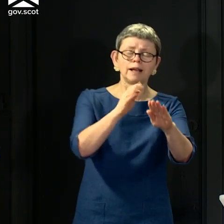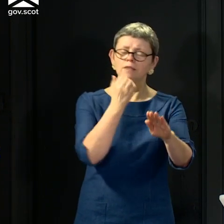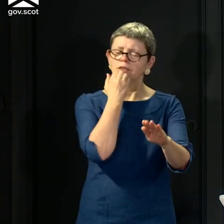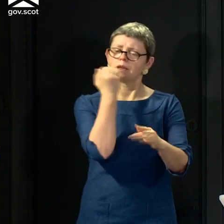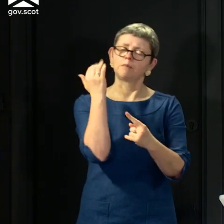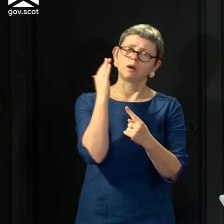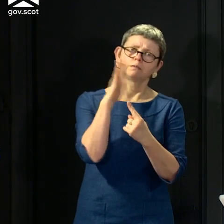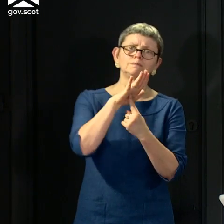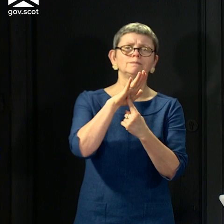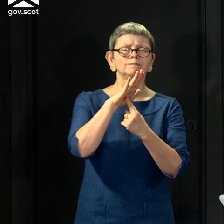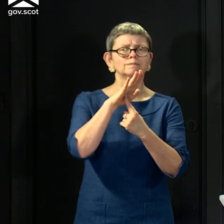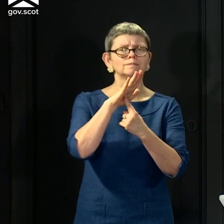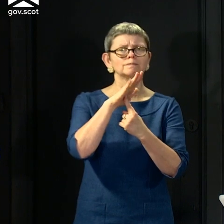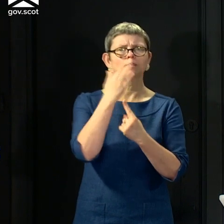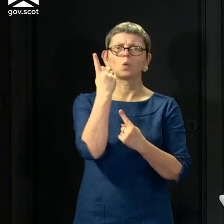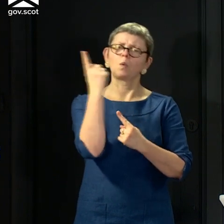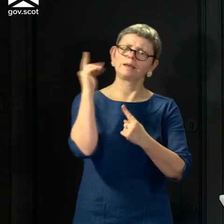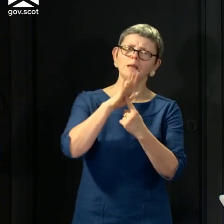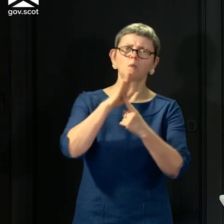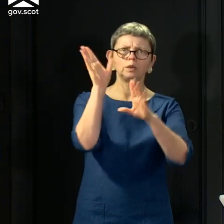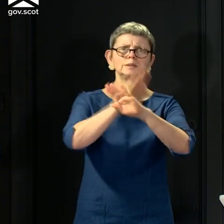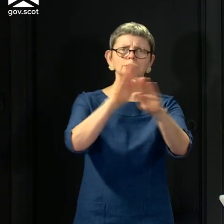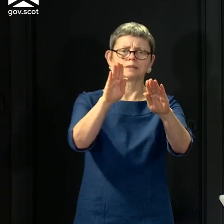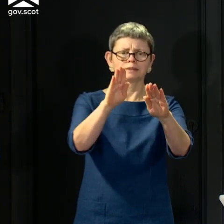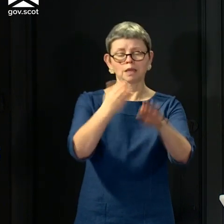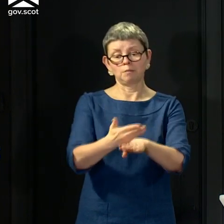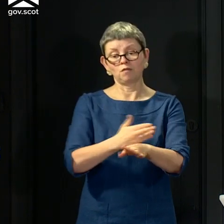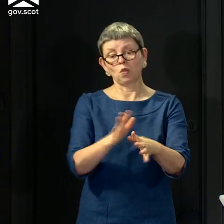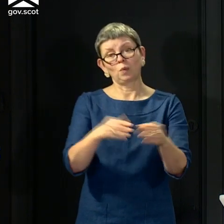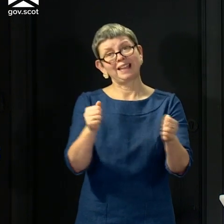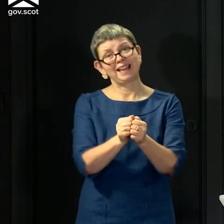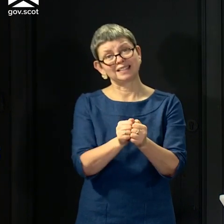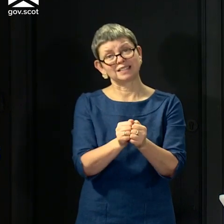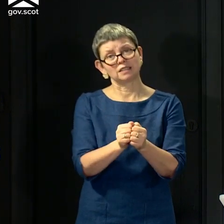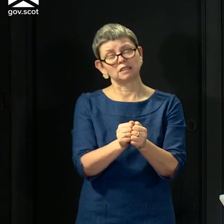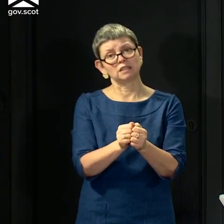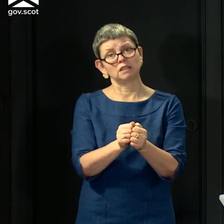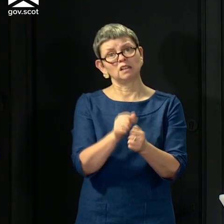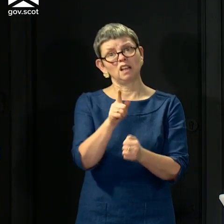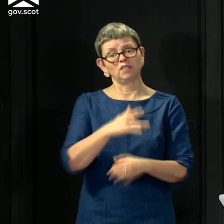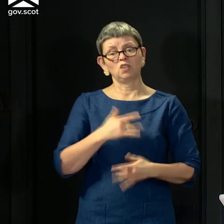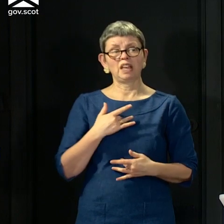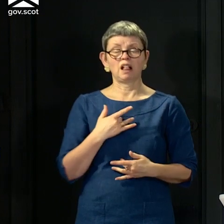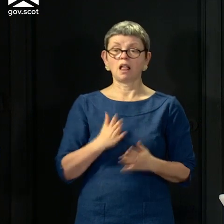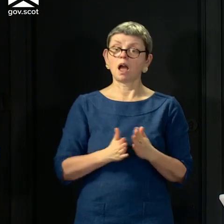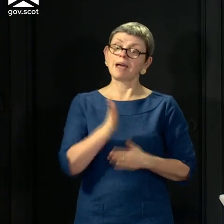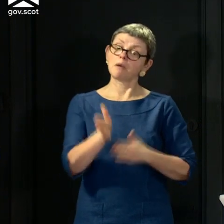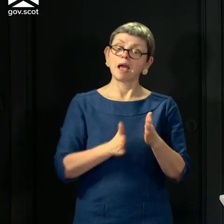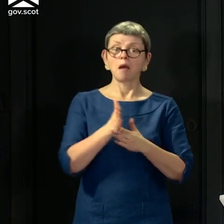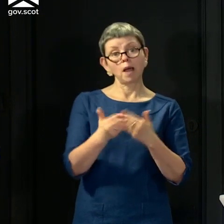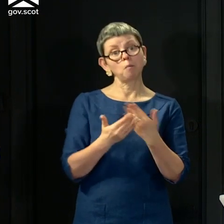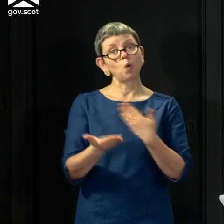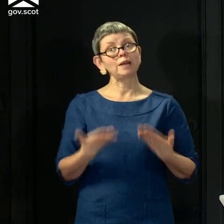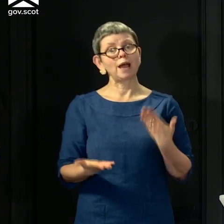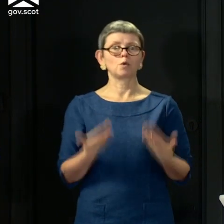across, particularly we're on Friday afternoon, we're going into a weekend. Please, if you find yourself going out a bit more than you were a week or two weeks